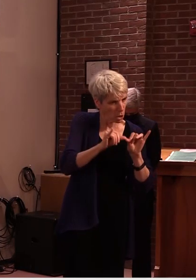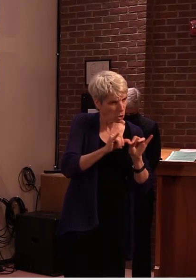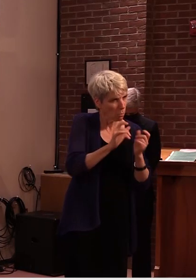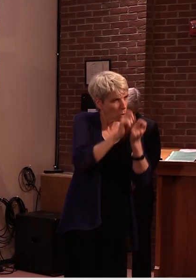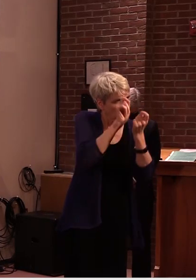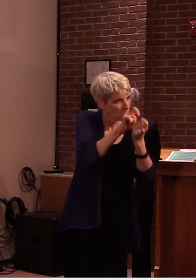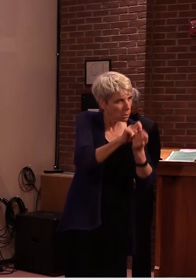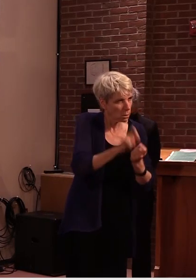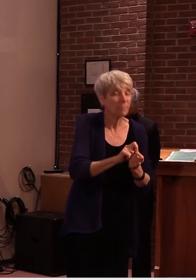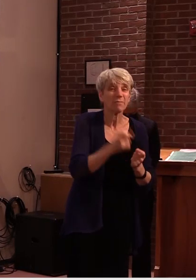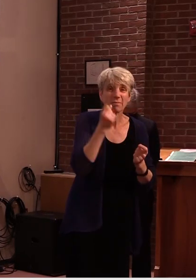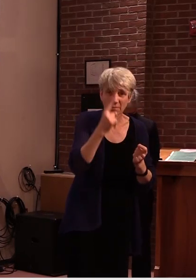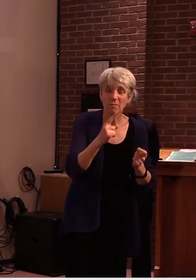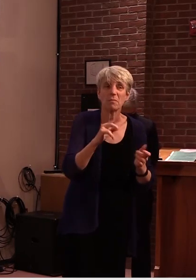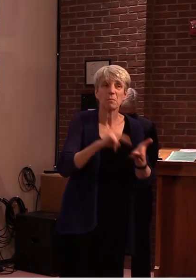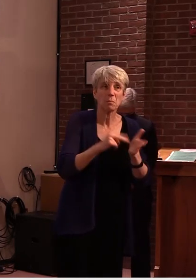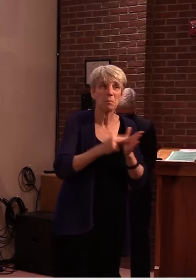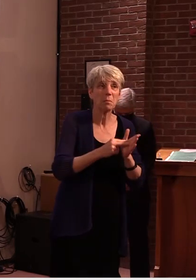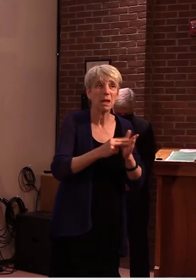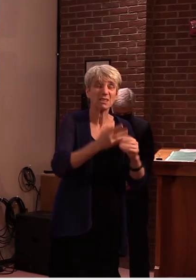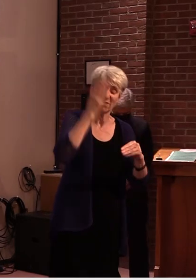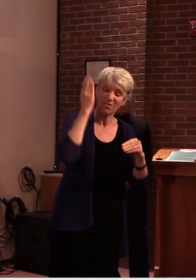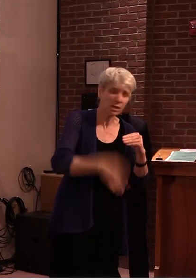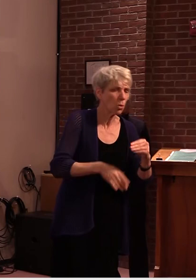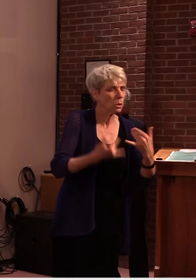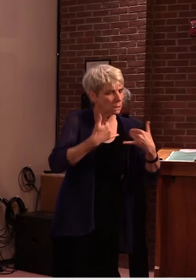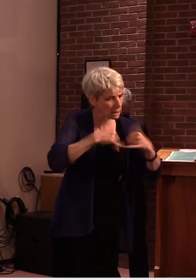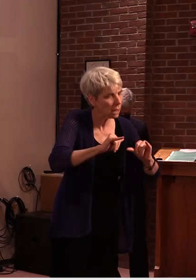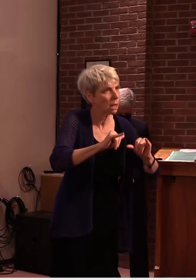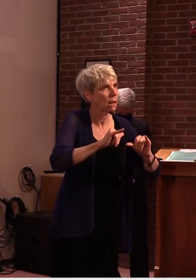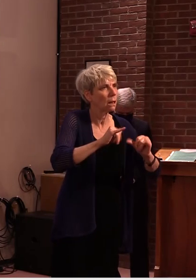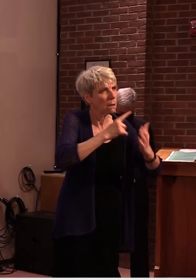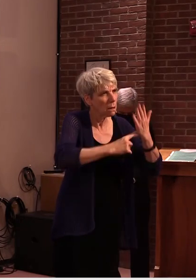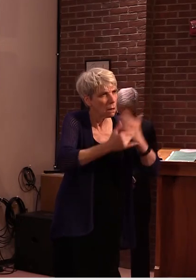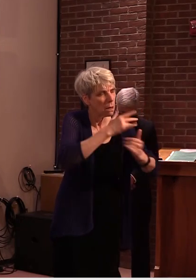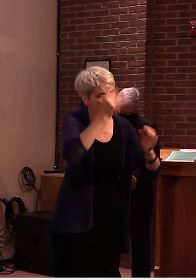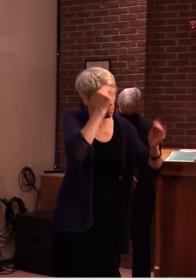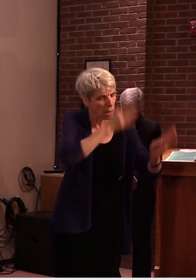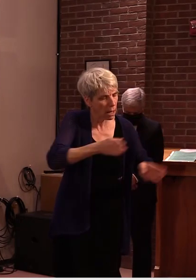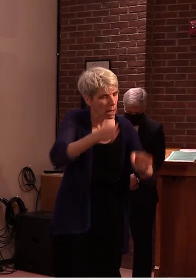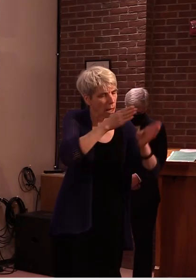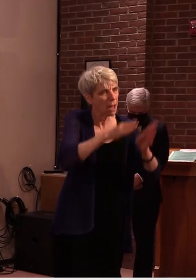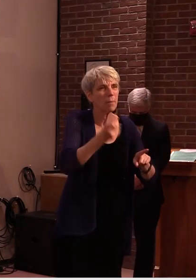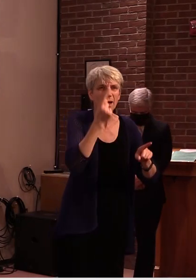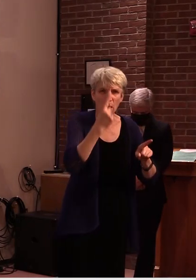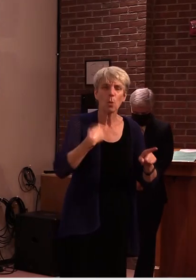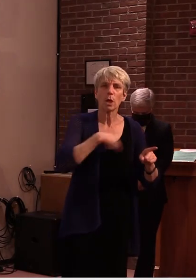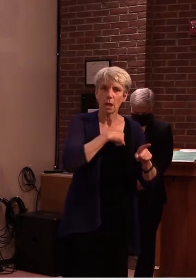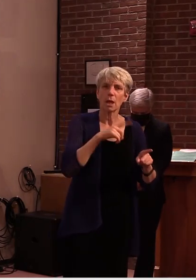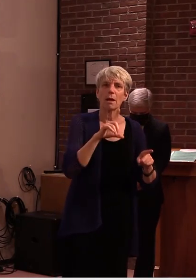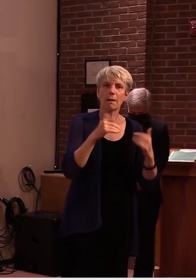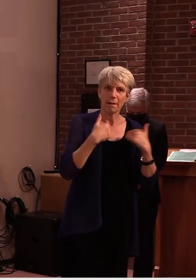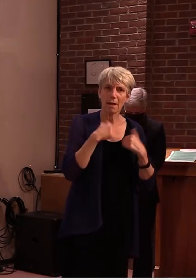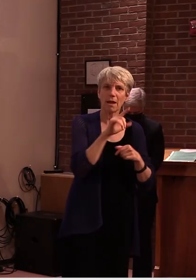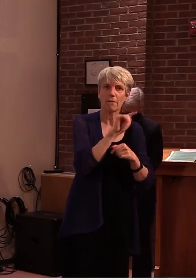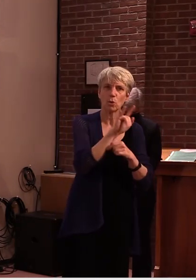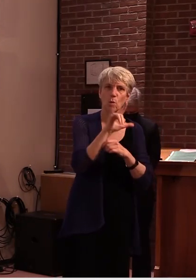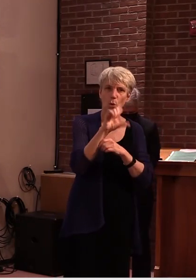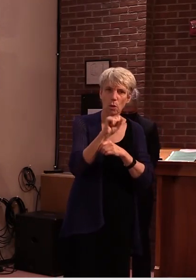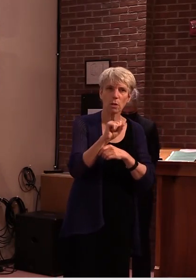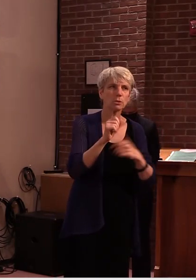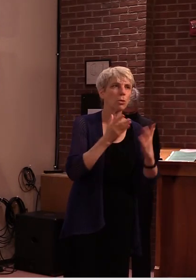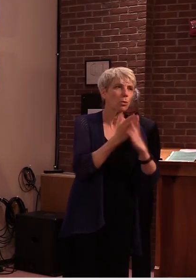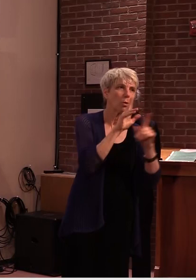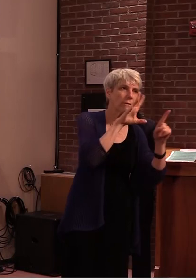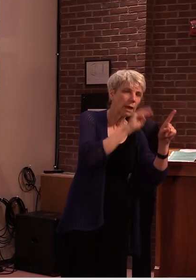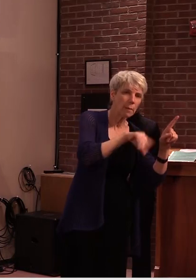is a work in progress um but also believe that we have tools currently at our disposal that give us the confidence that